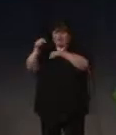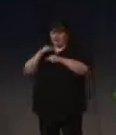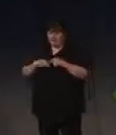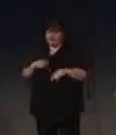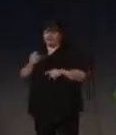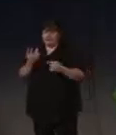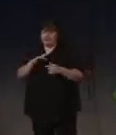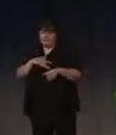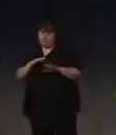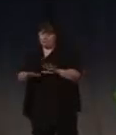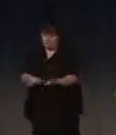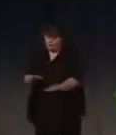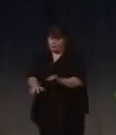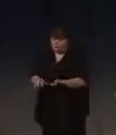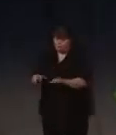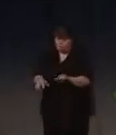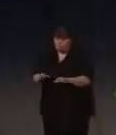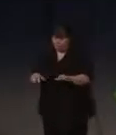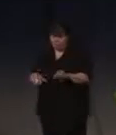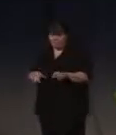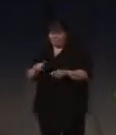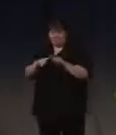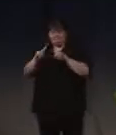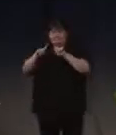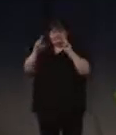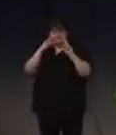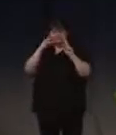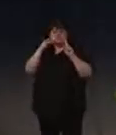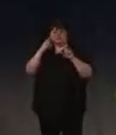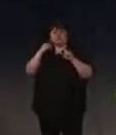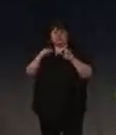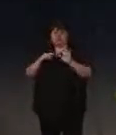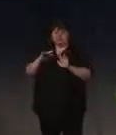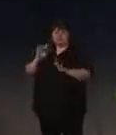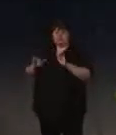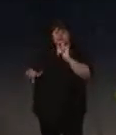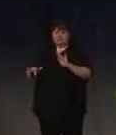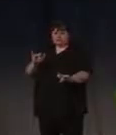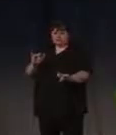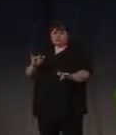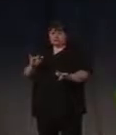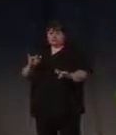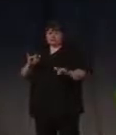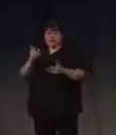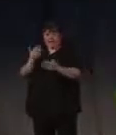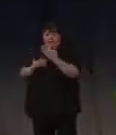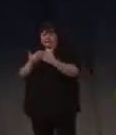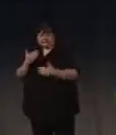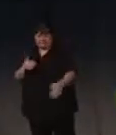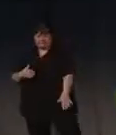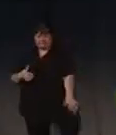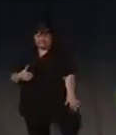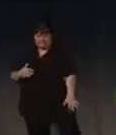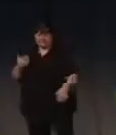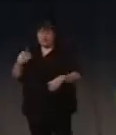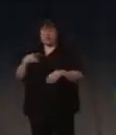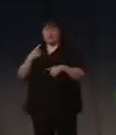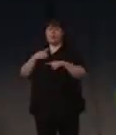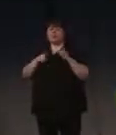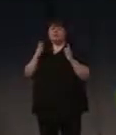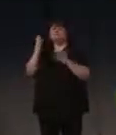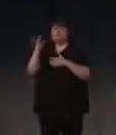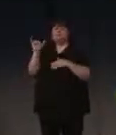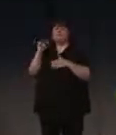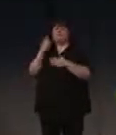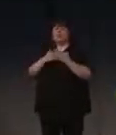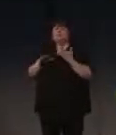crawling. And that actually creates a very different experience because you're touching on all fours. Or as some babies,